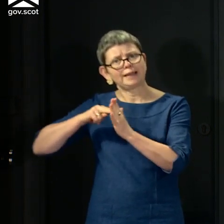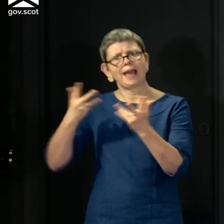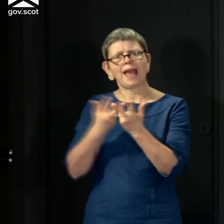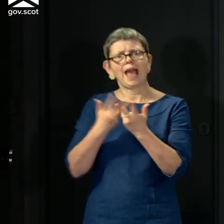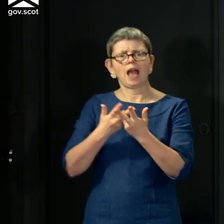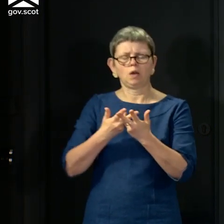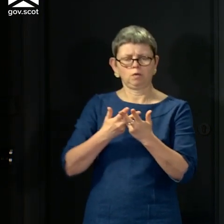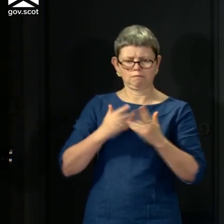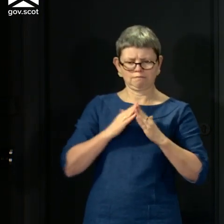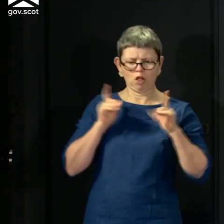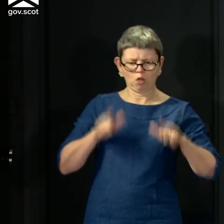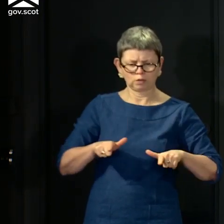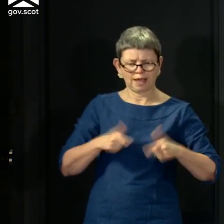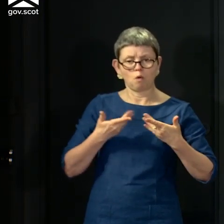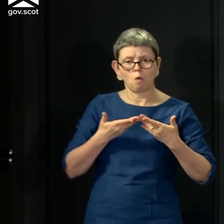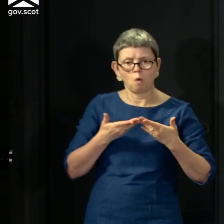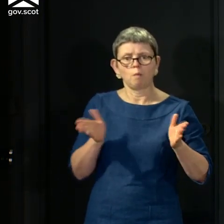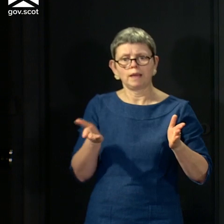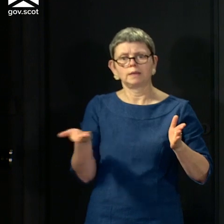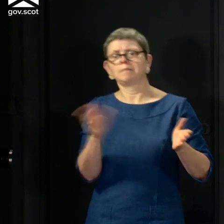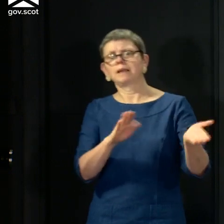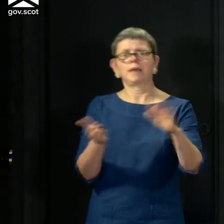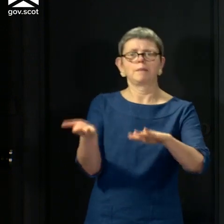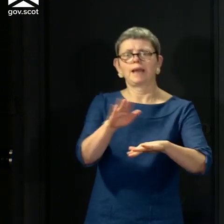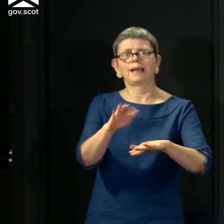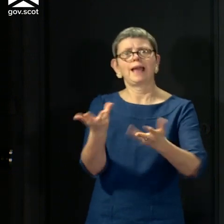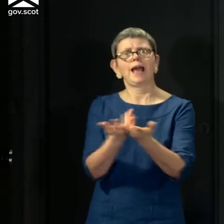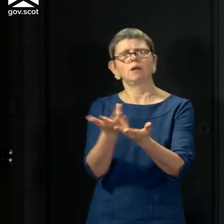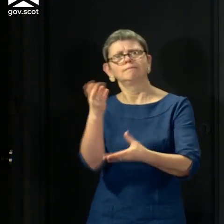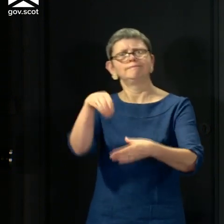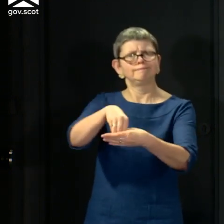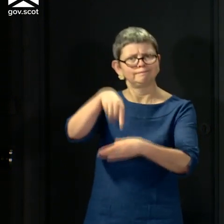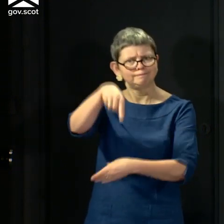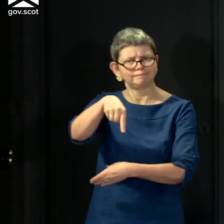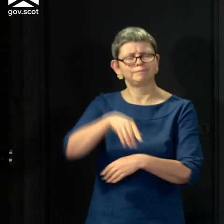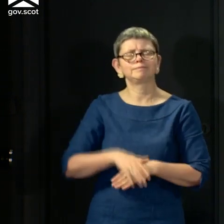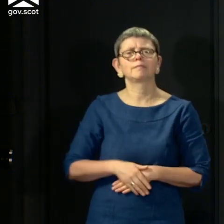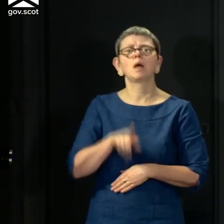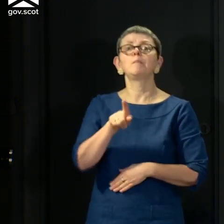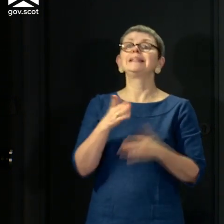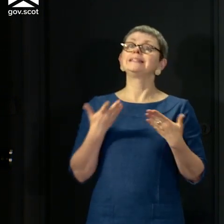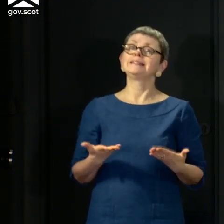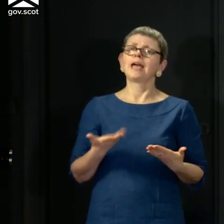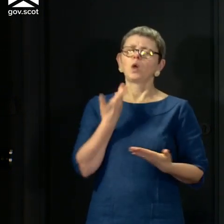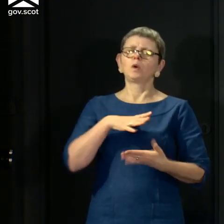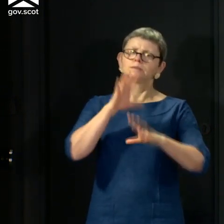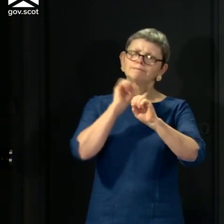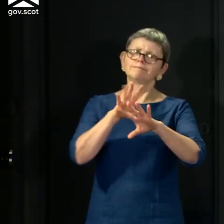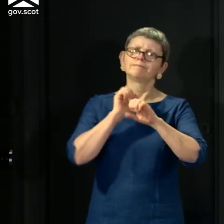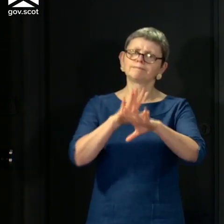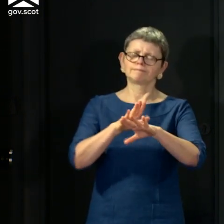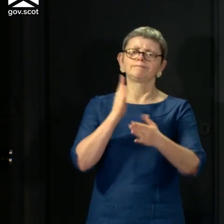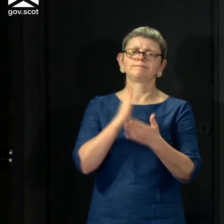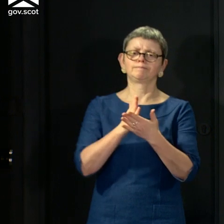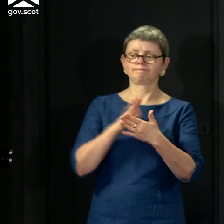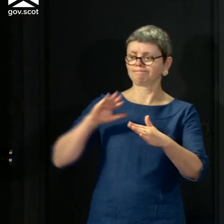to prepare for such an approach. Today, though, I'm going to look at where we are now and report progress on two separate but